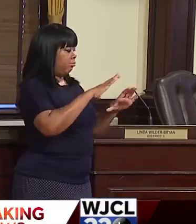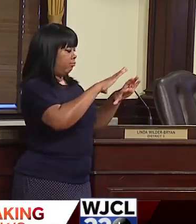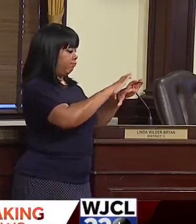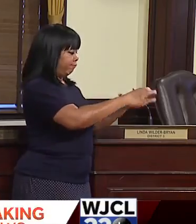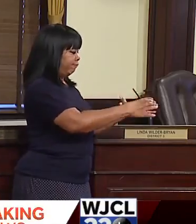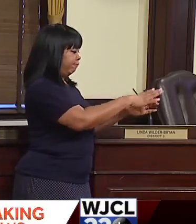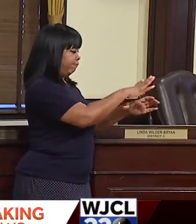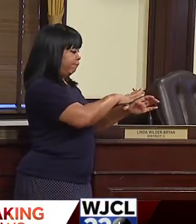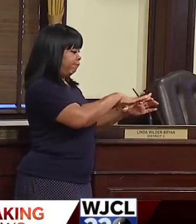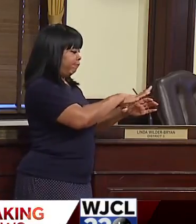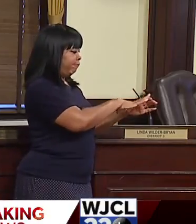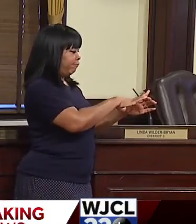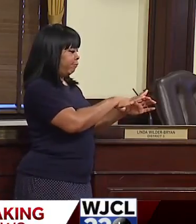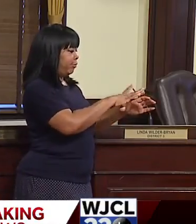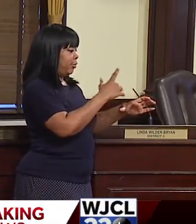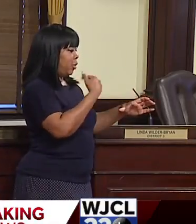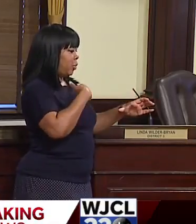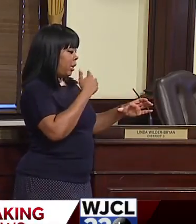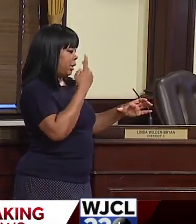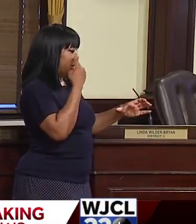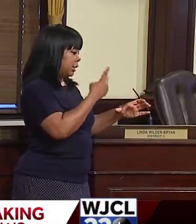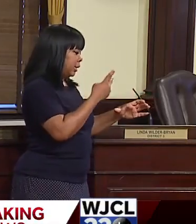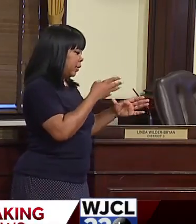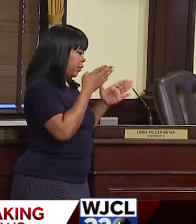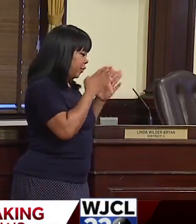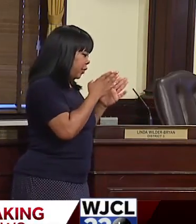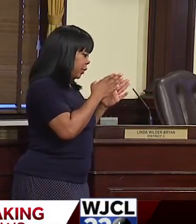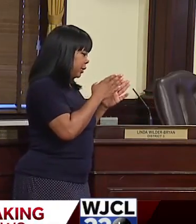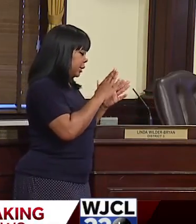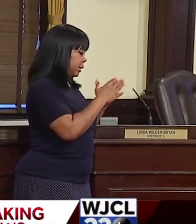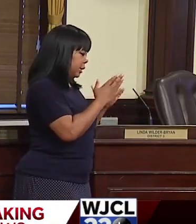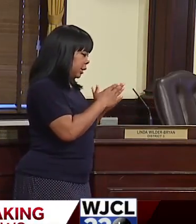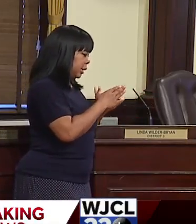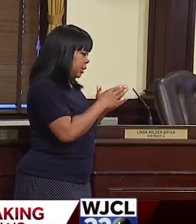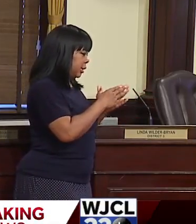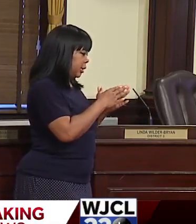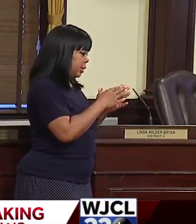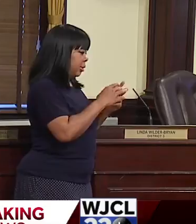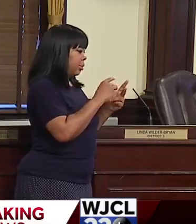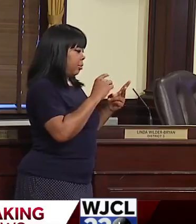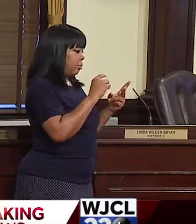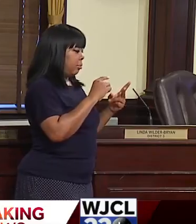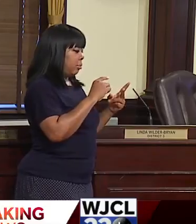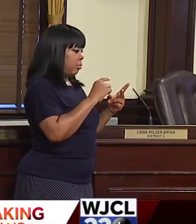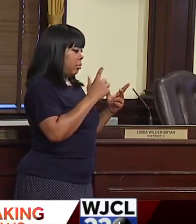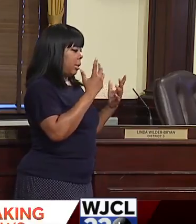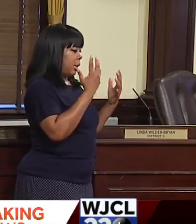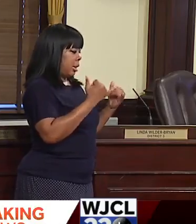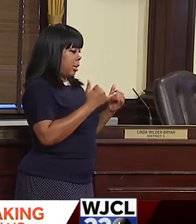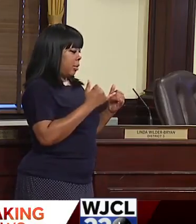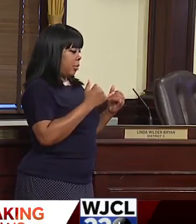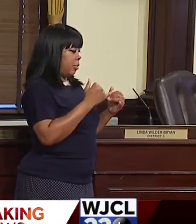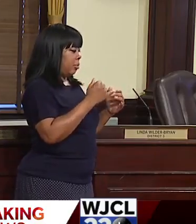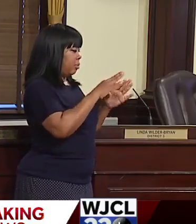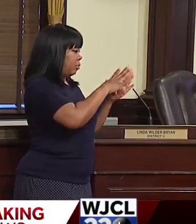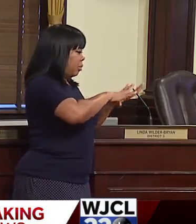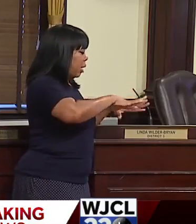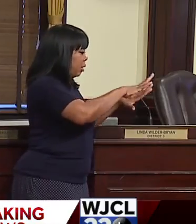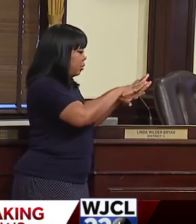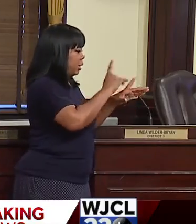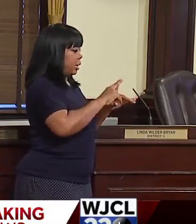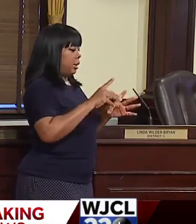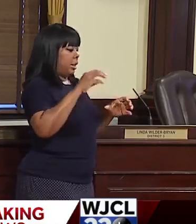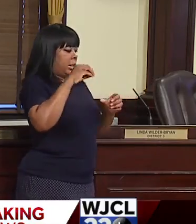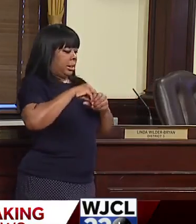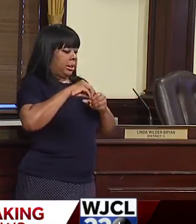How do we address it as a city externally? And then the second part is how we handle it as a city internally. Um,